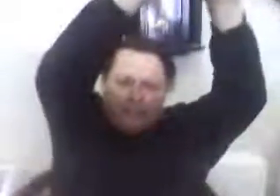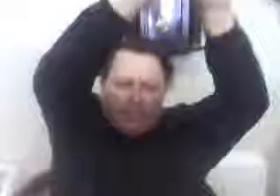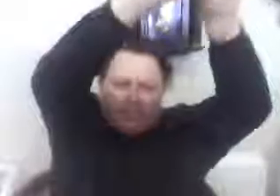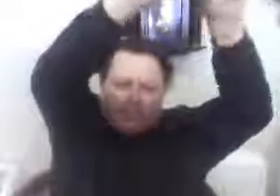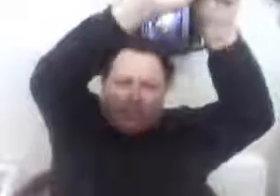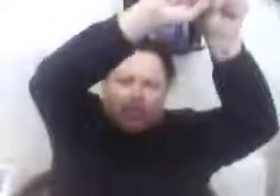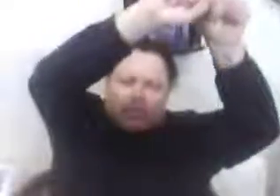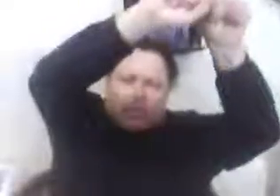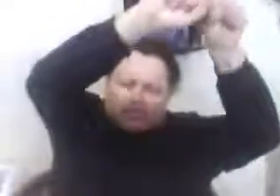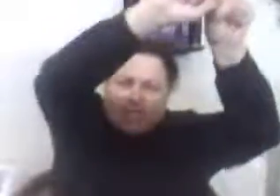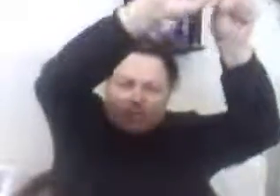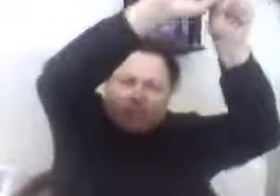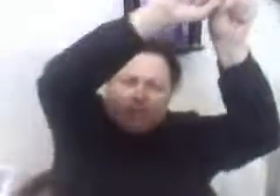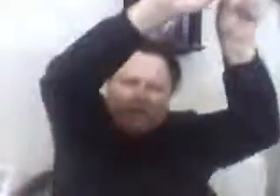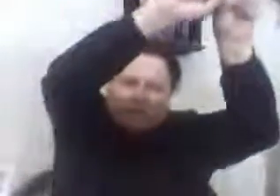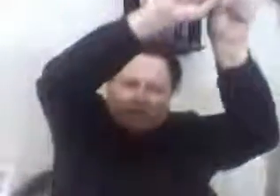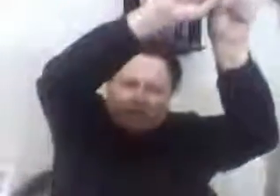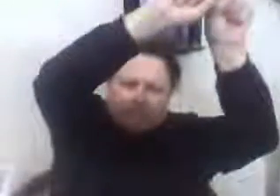That's all they care about because that's where the money is.